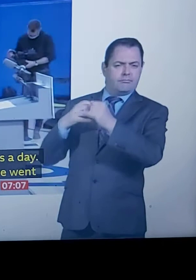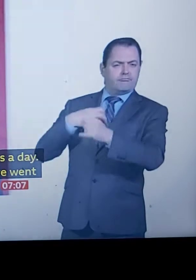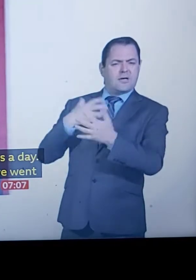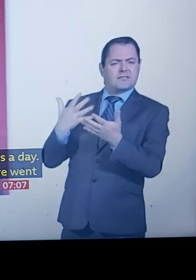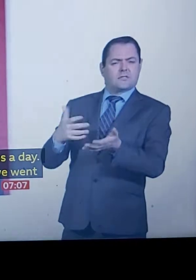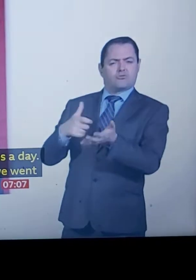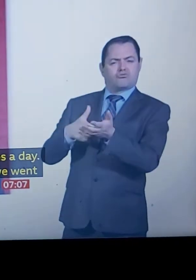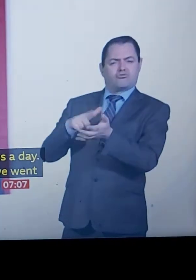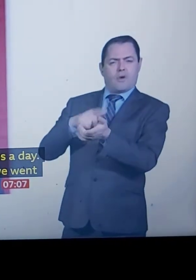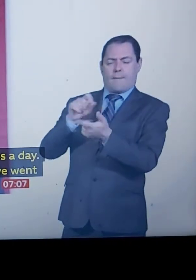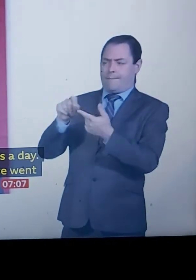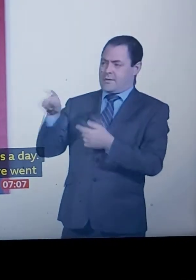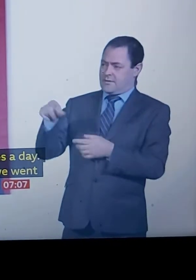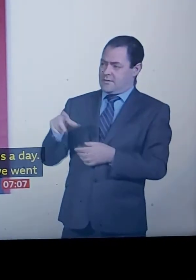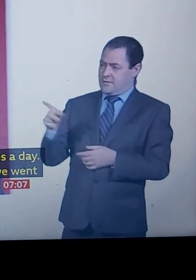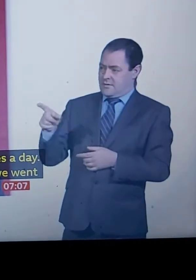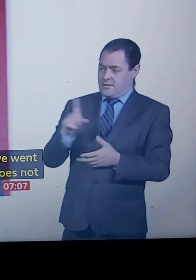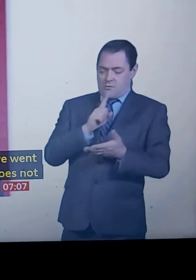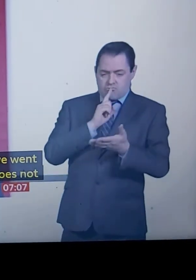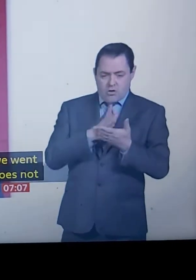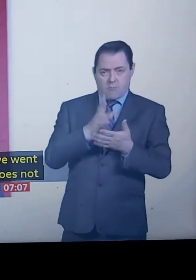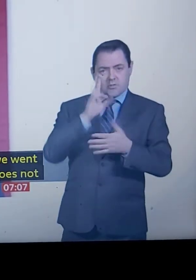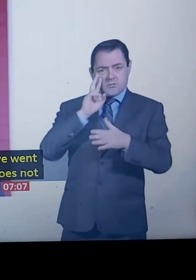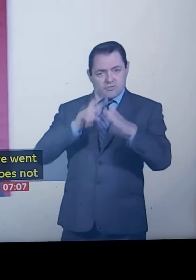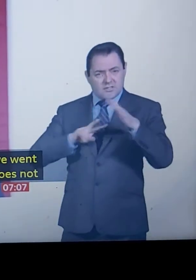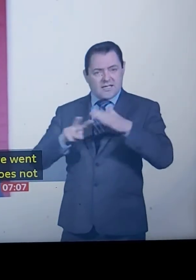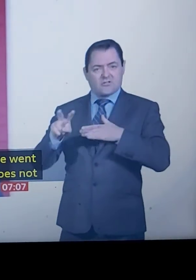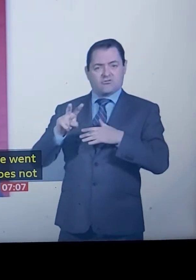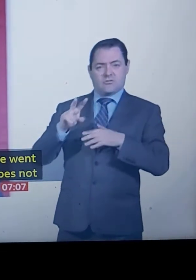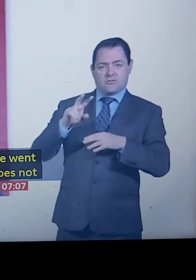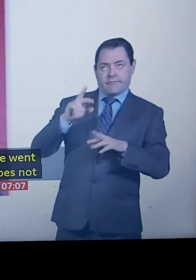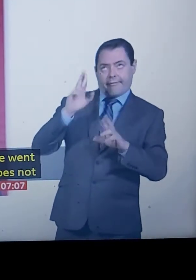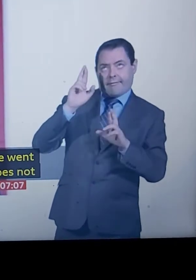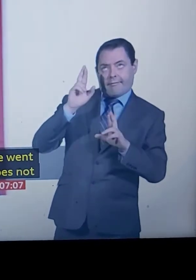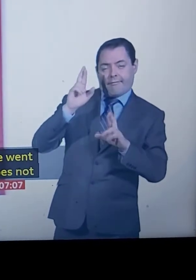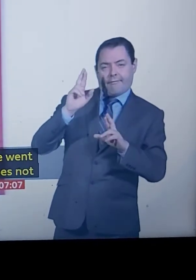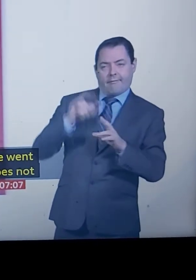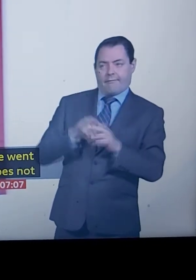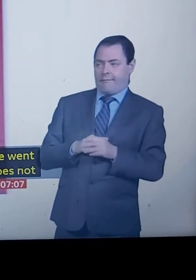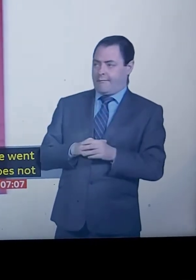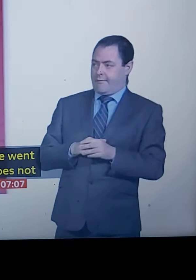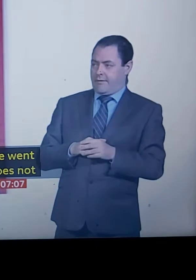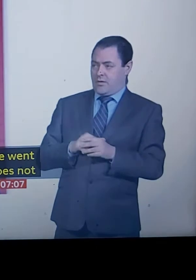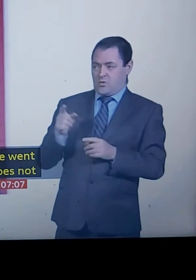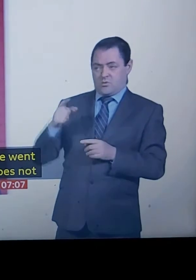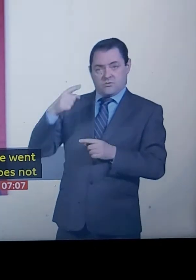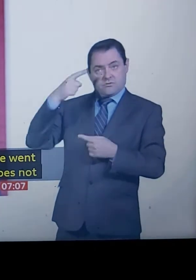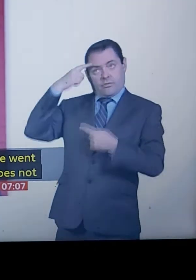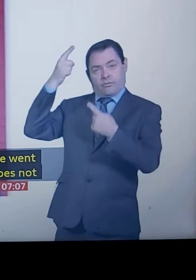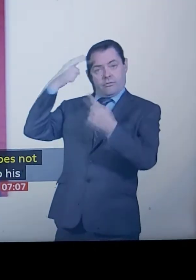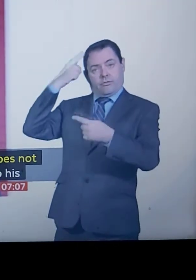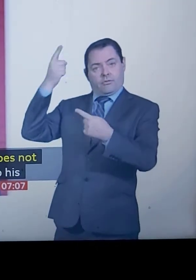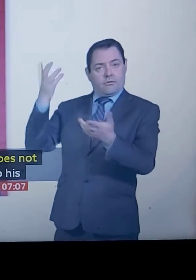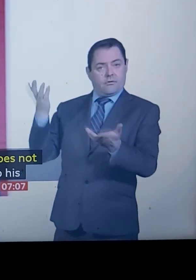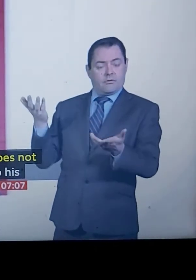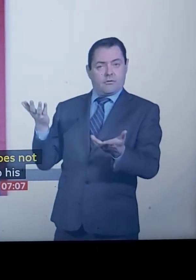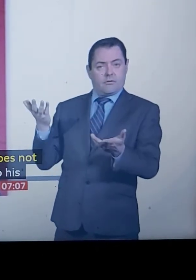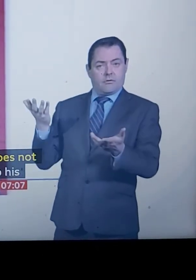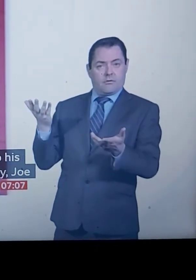Your promises and predictions of what's still thinking pulled out of thin air are not only doing the country no